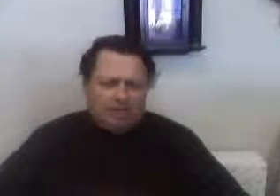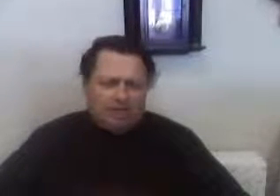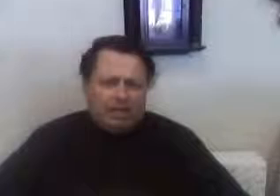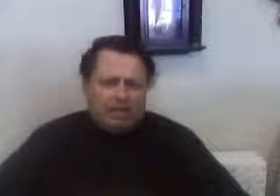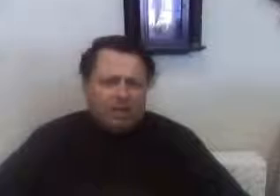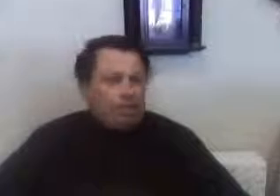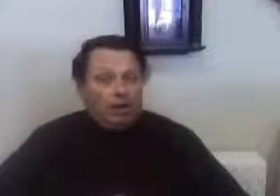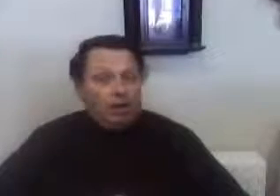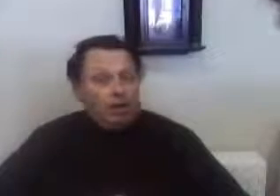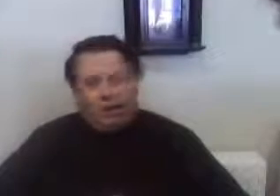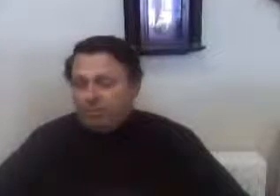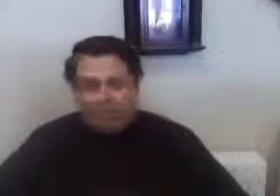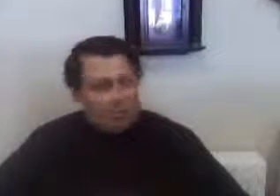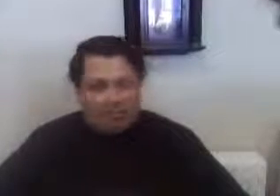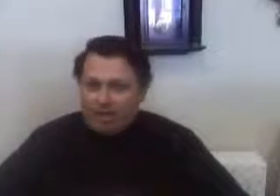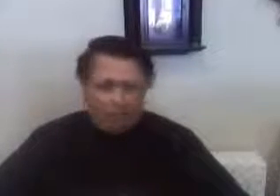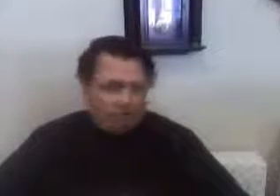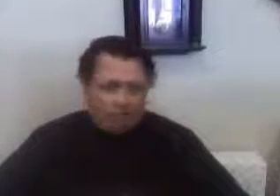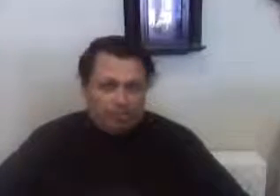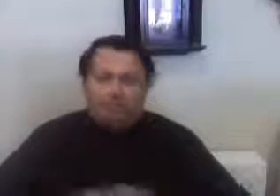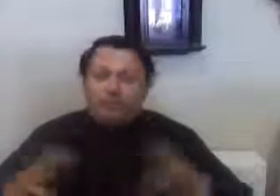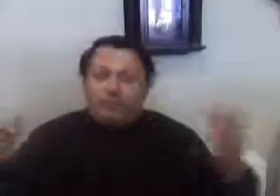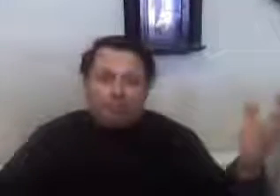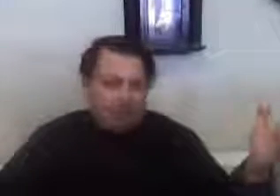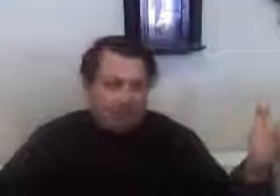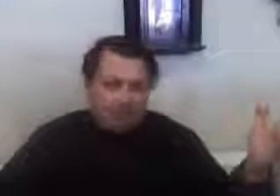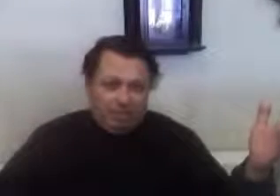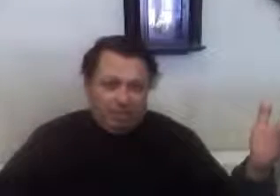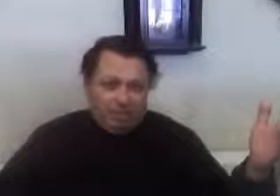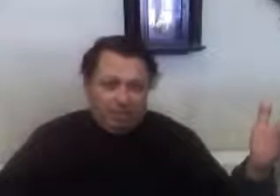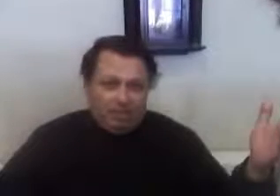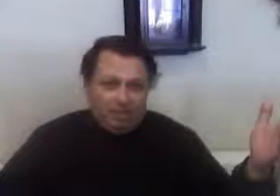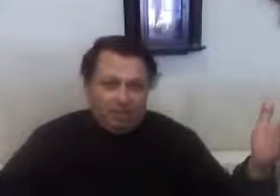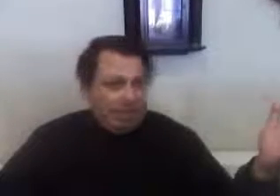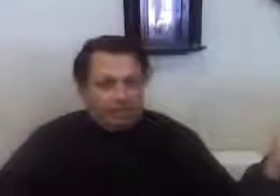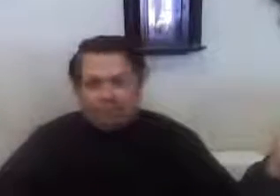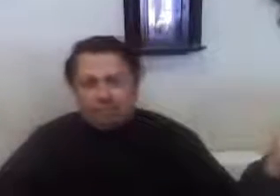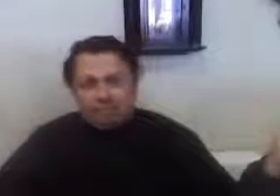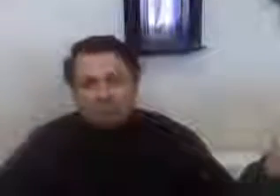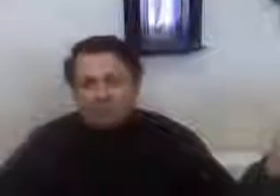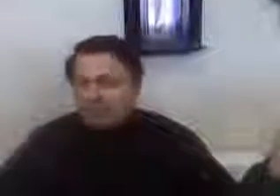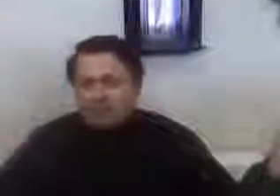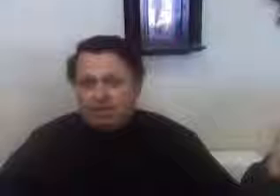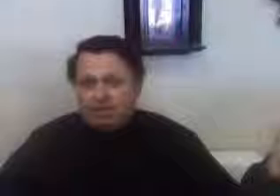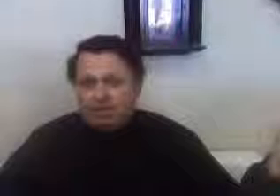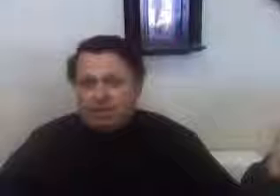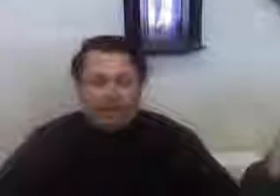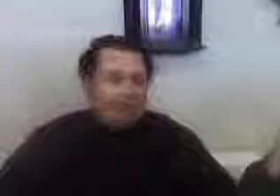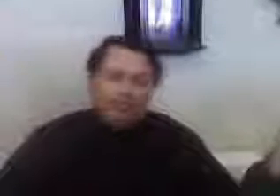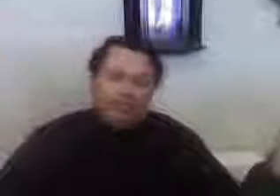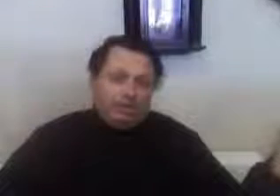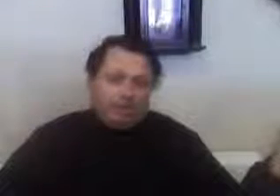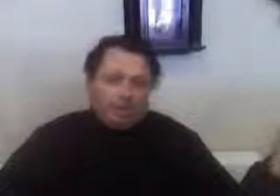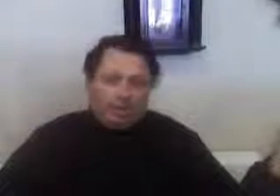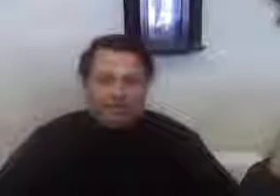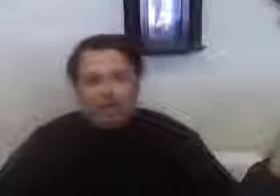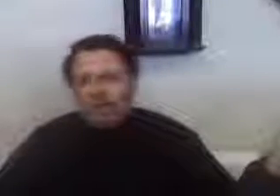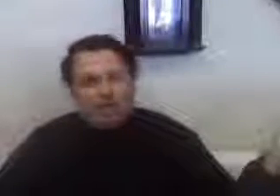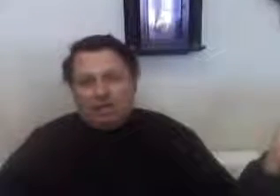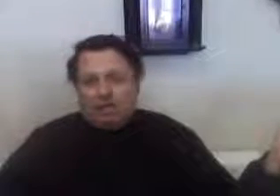And no, I'm not imaginary. People are meeting me. And I tell them, I'm JD. And if you meet someone, they say, JD